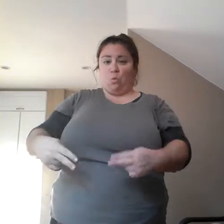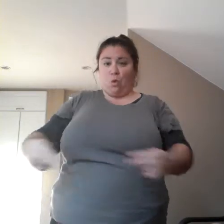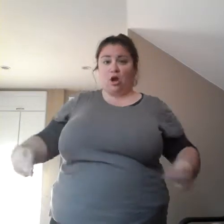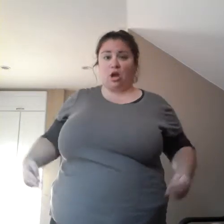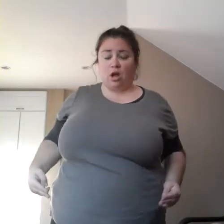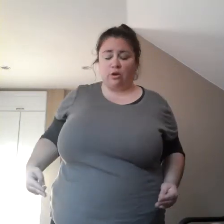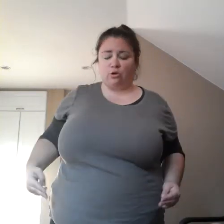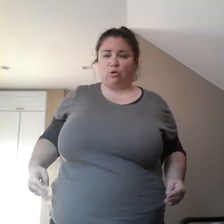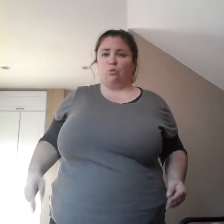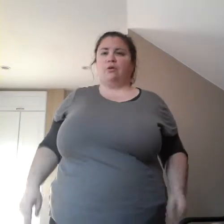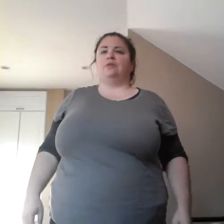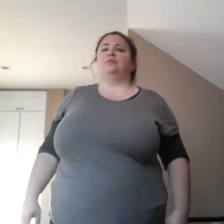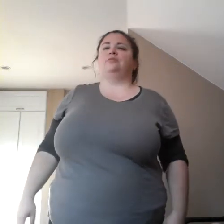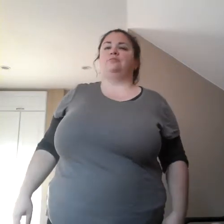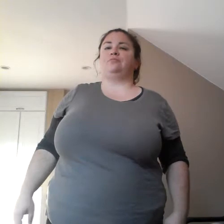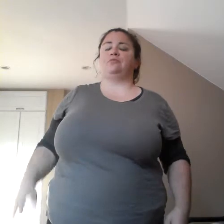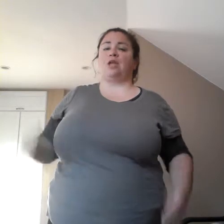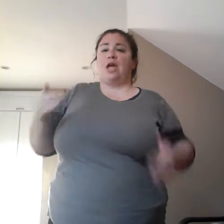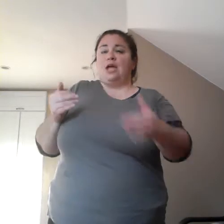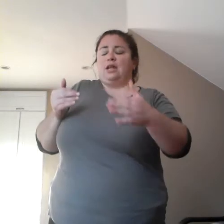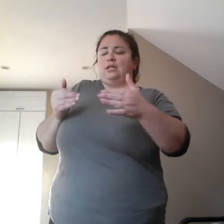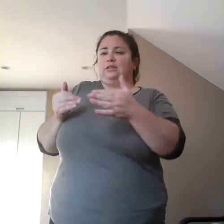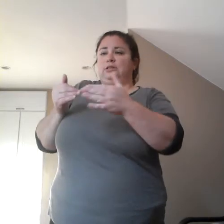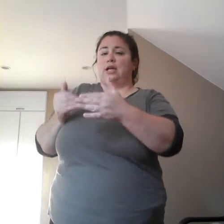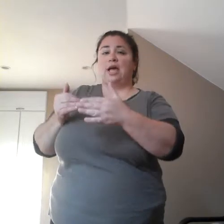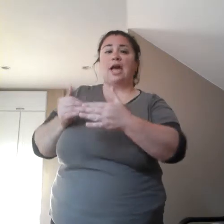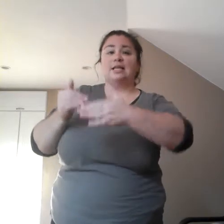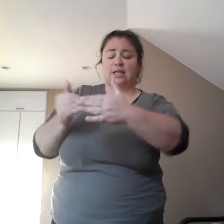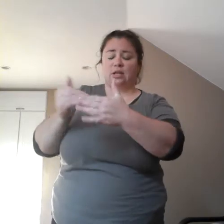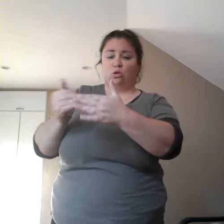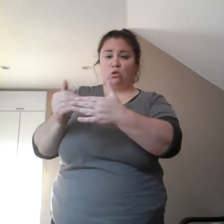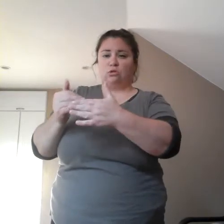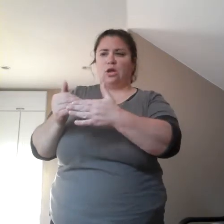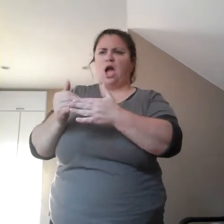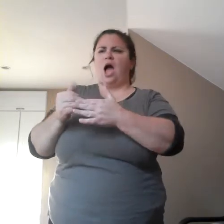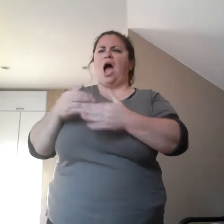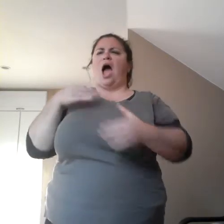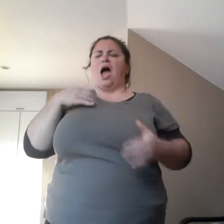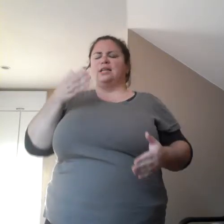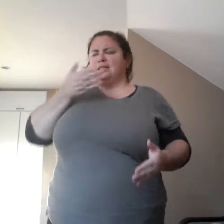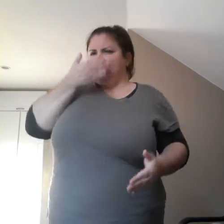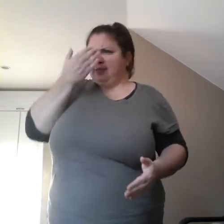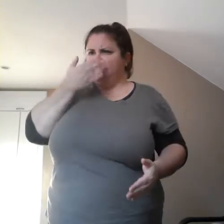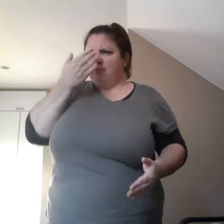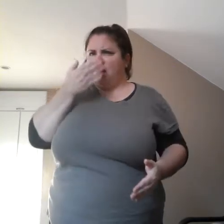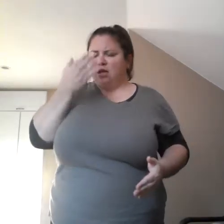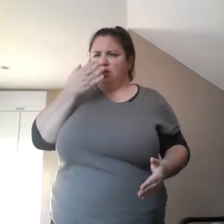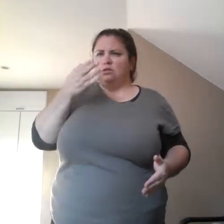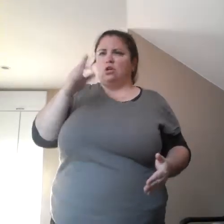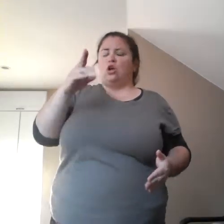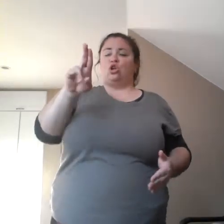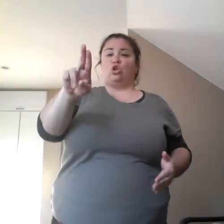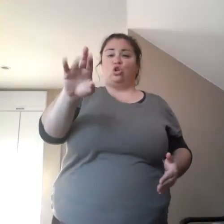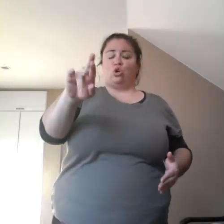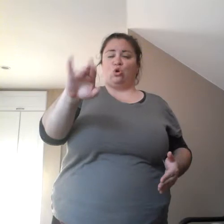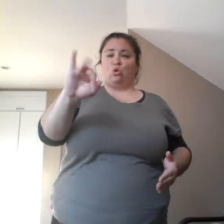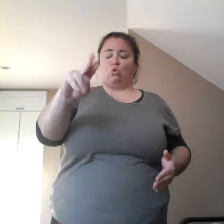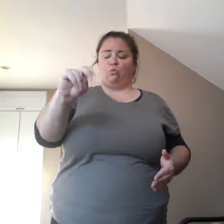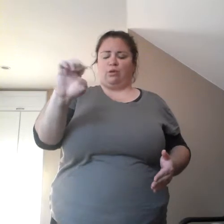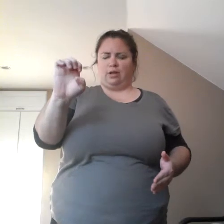closer, I started to smell urine. Um, so she was not only naked from the bottom down,